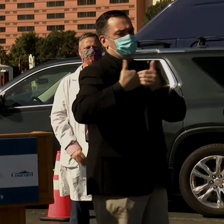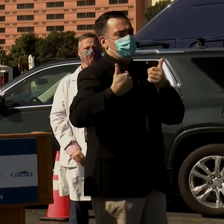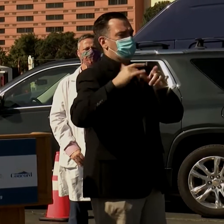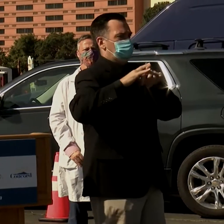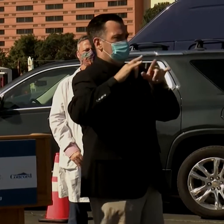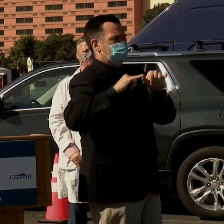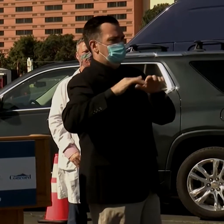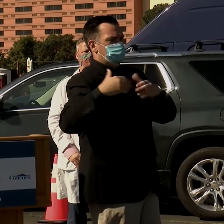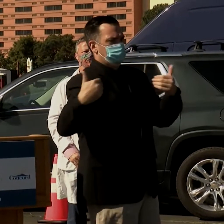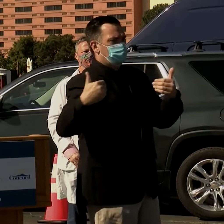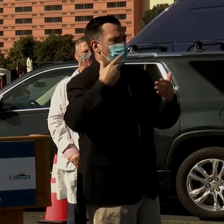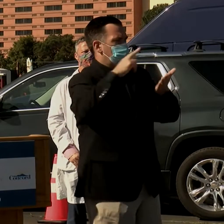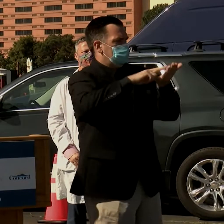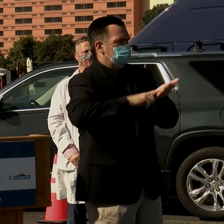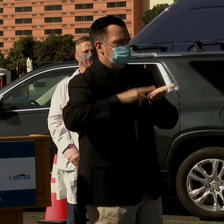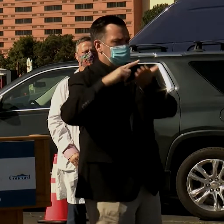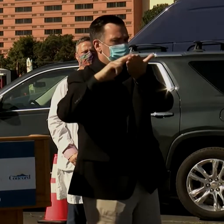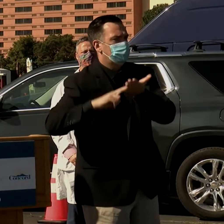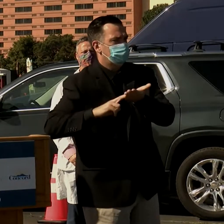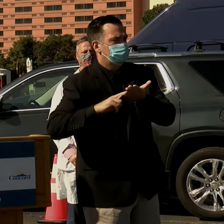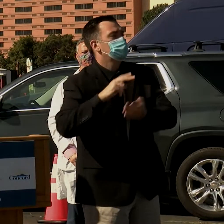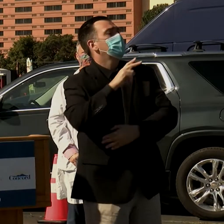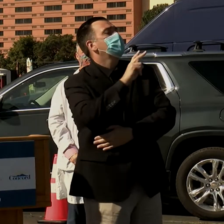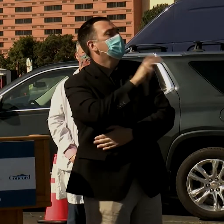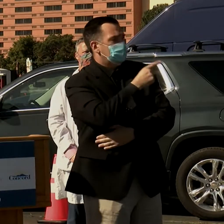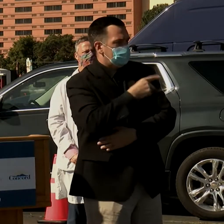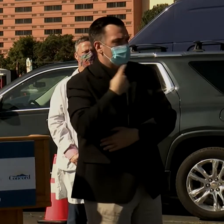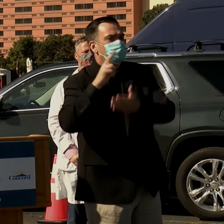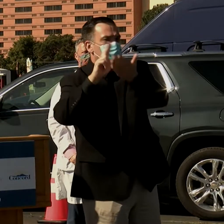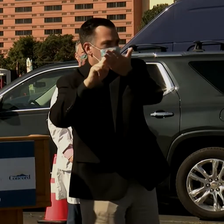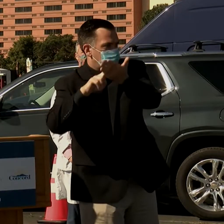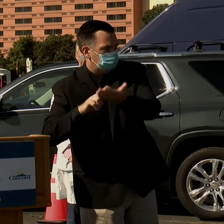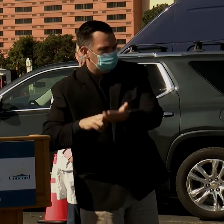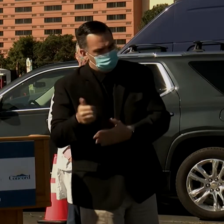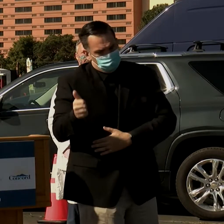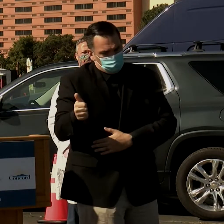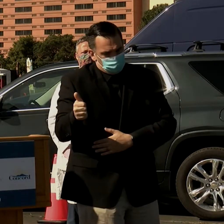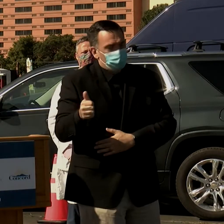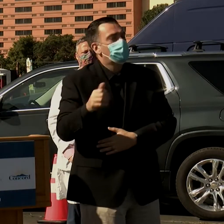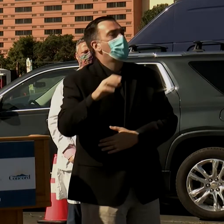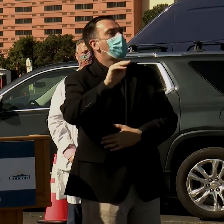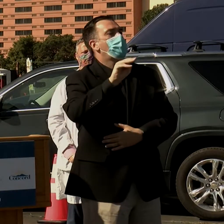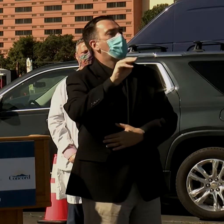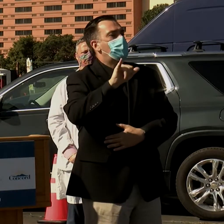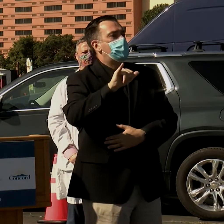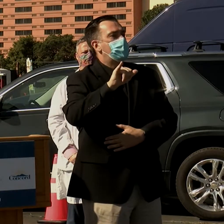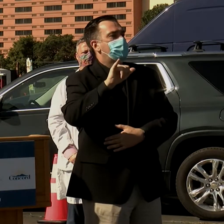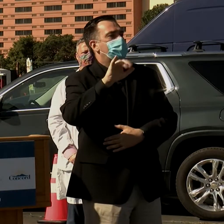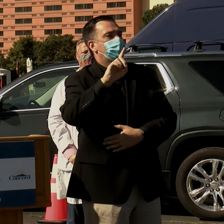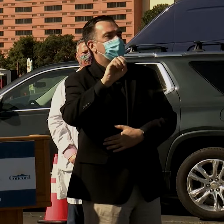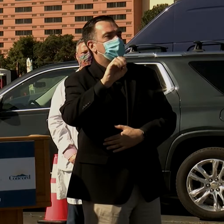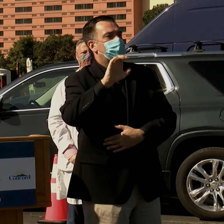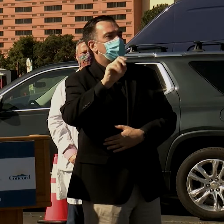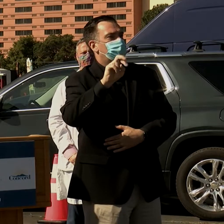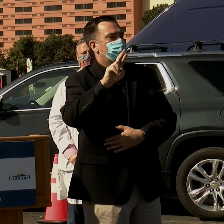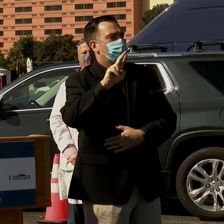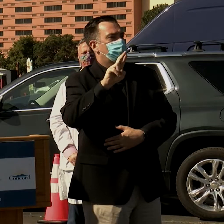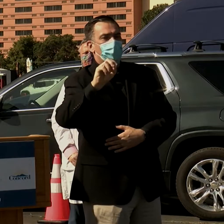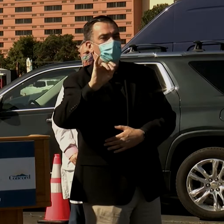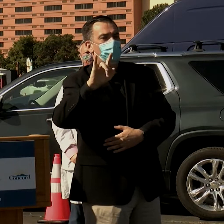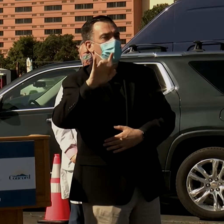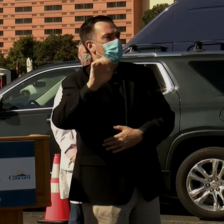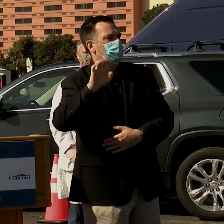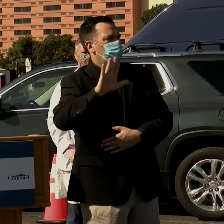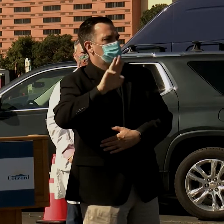systems for sign-up. Kaiser Permanente, we sign up, we sign up through my doctor online or our own website, so